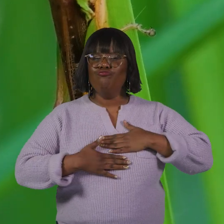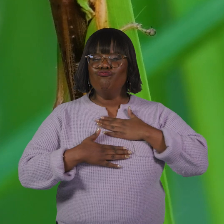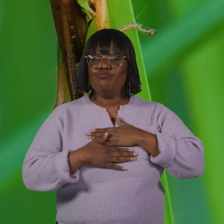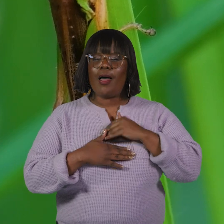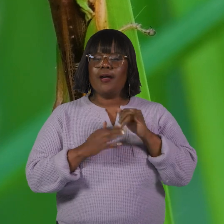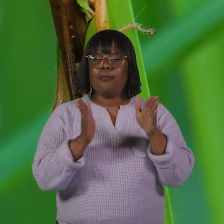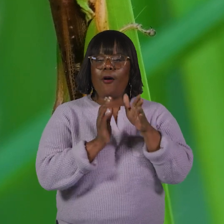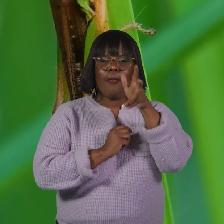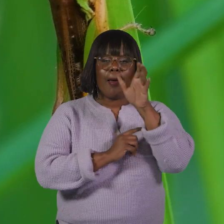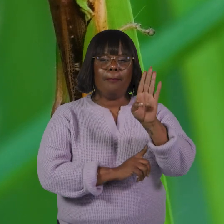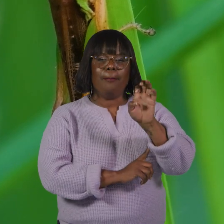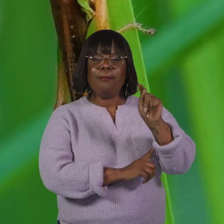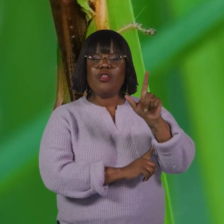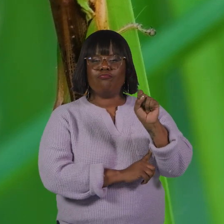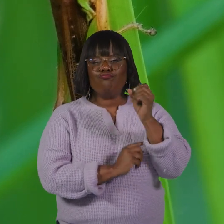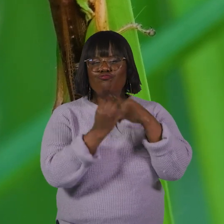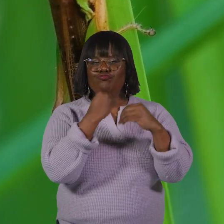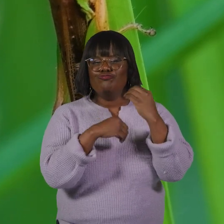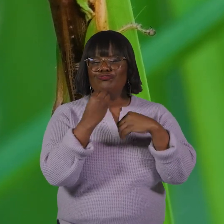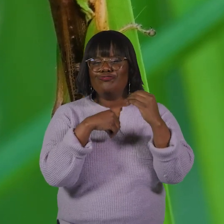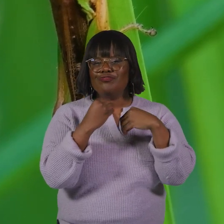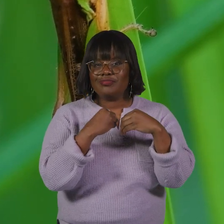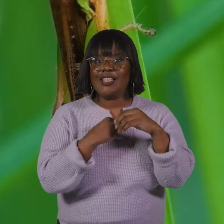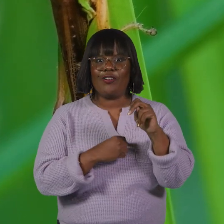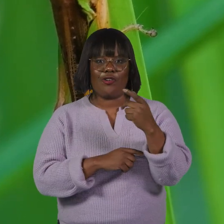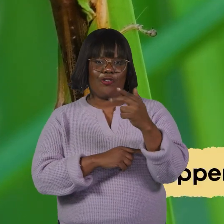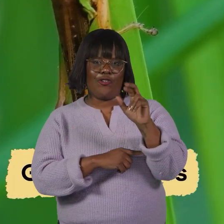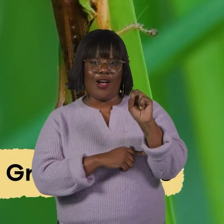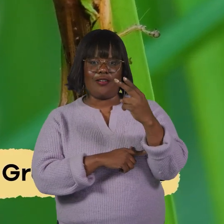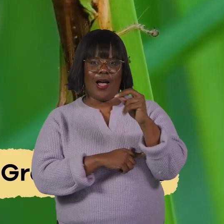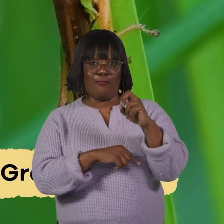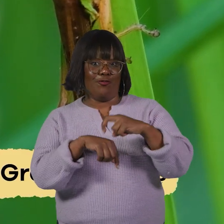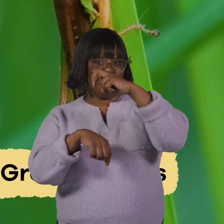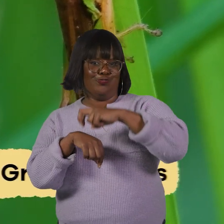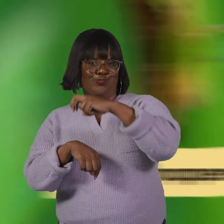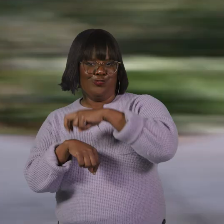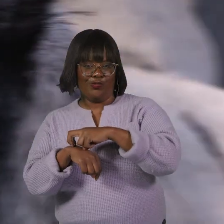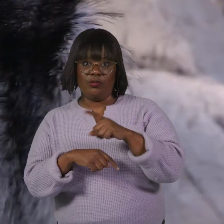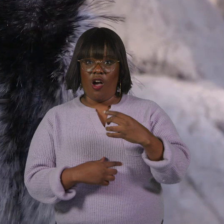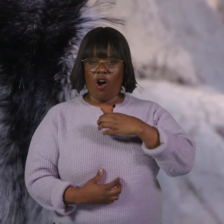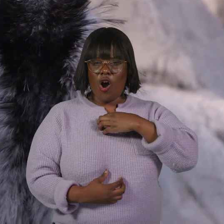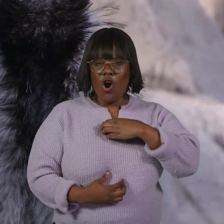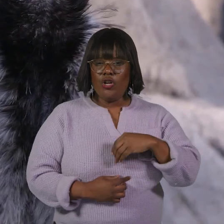they also enjoy tasty insects such as beetles and grasshoppers. When hungry,